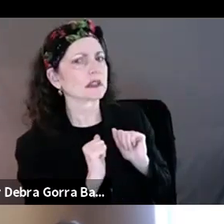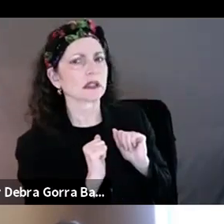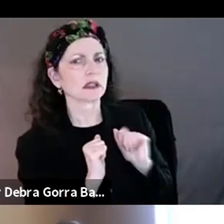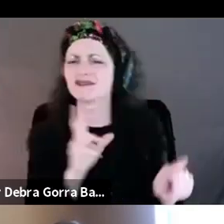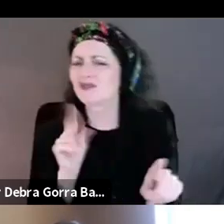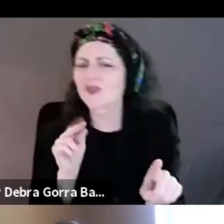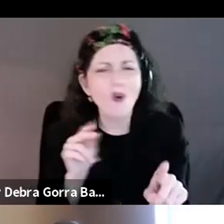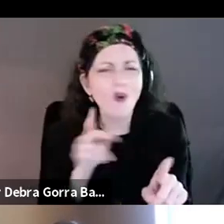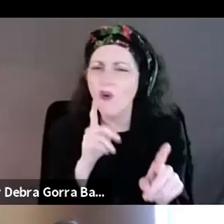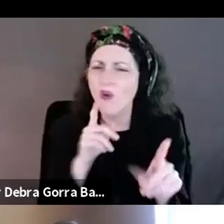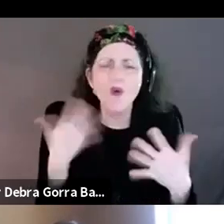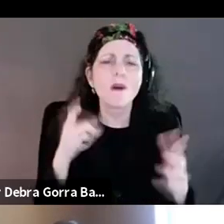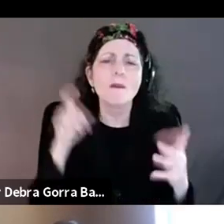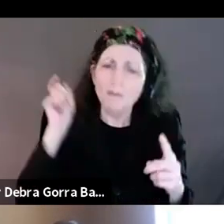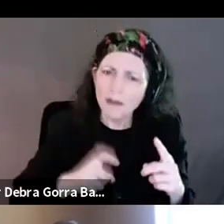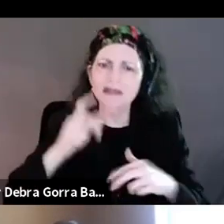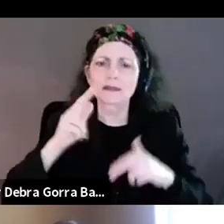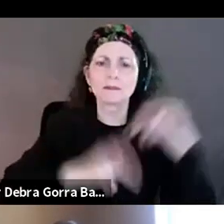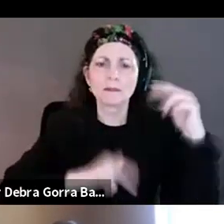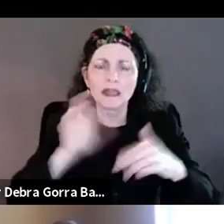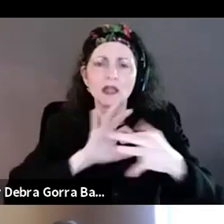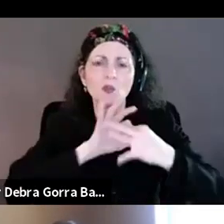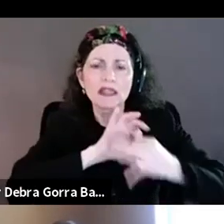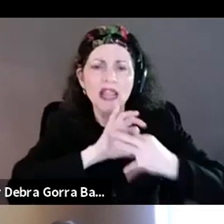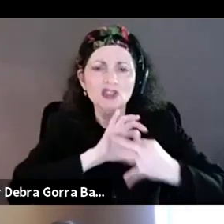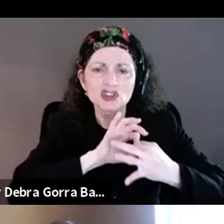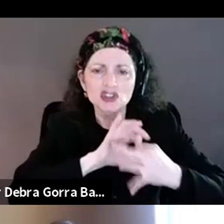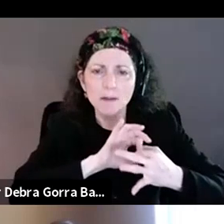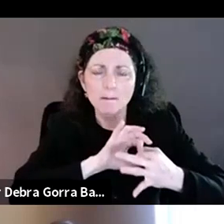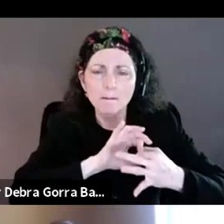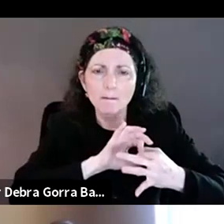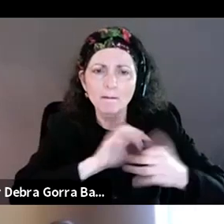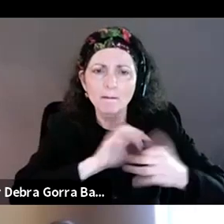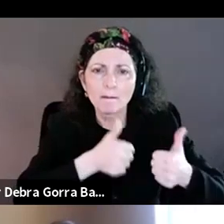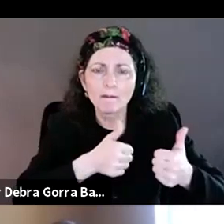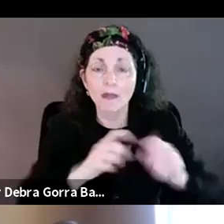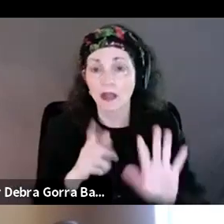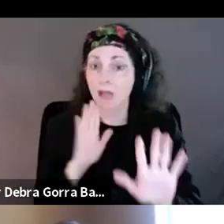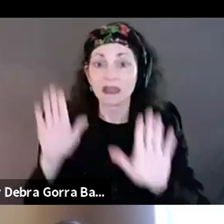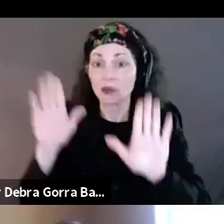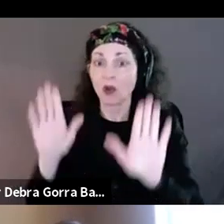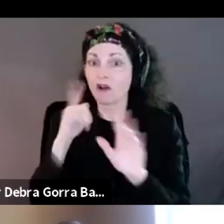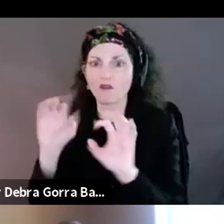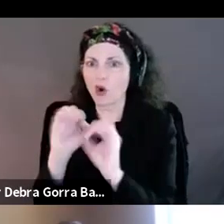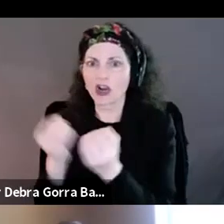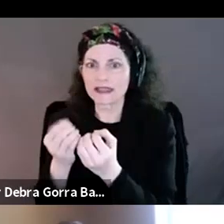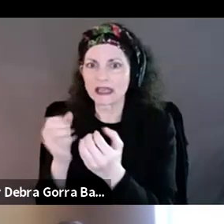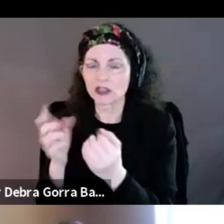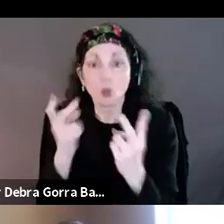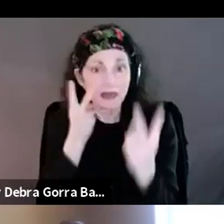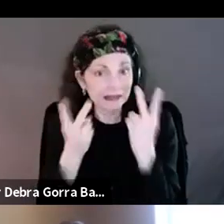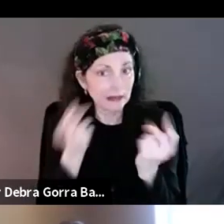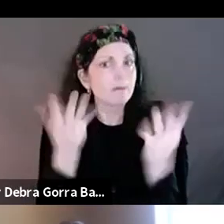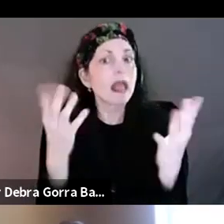building. And another thing she says is, you know, it's great for organizations. And we see so many organizations doing this